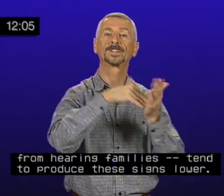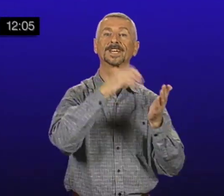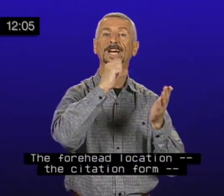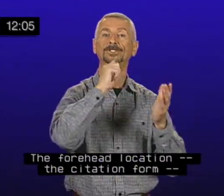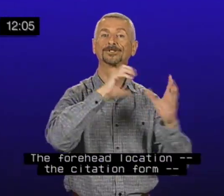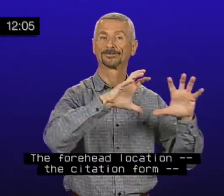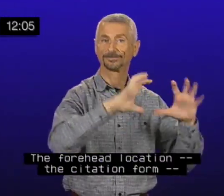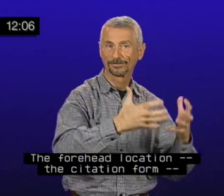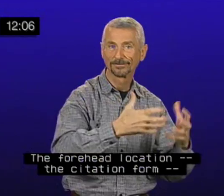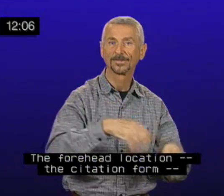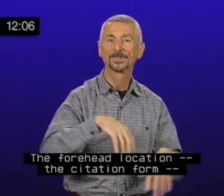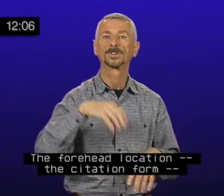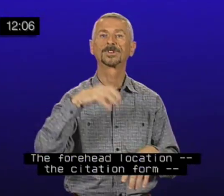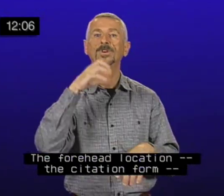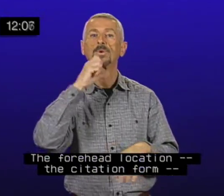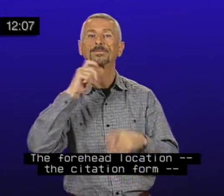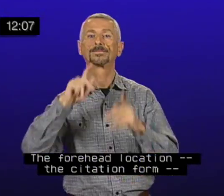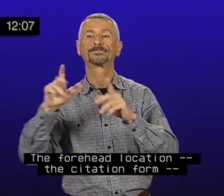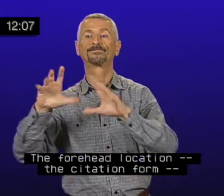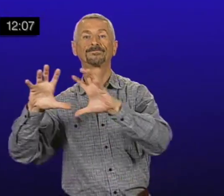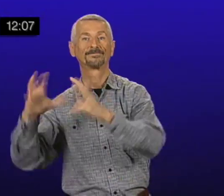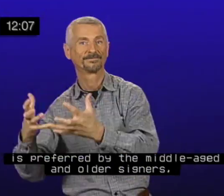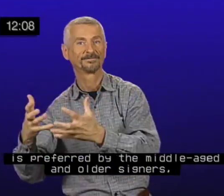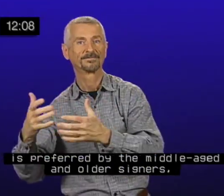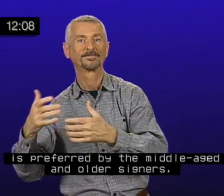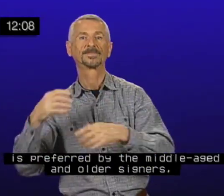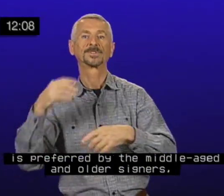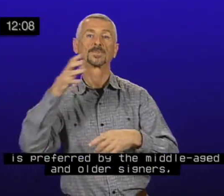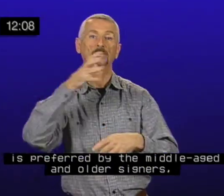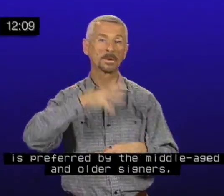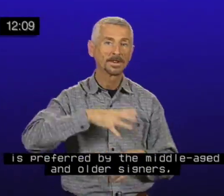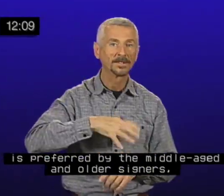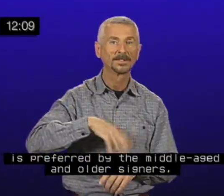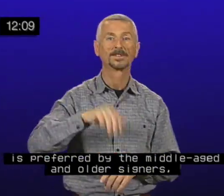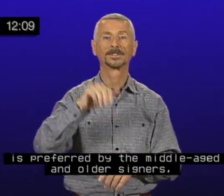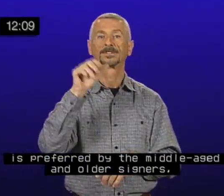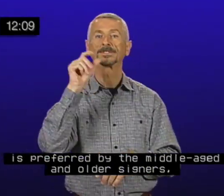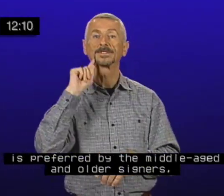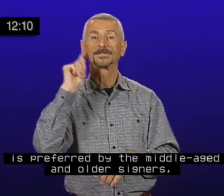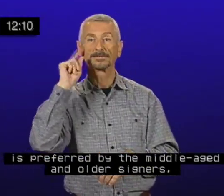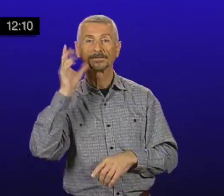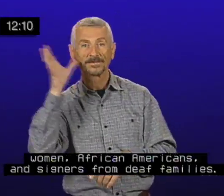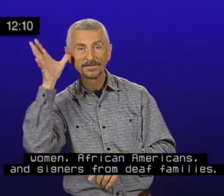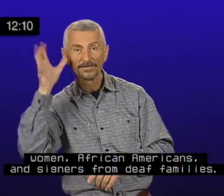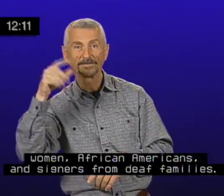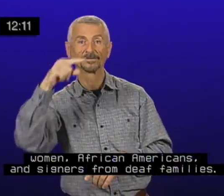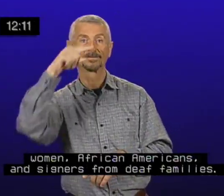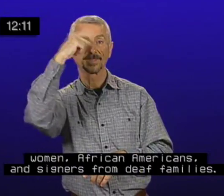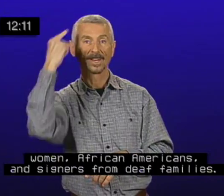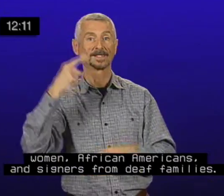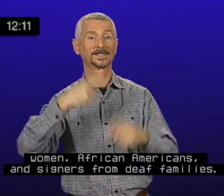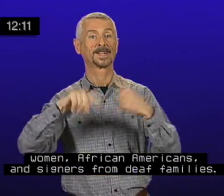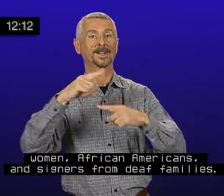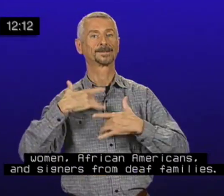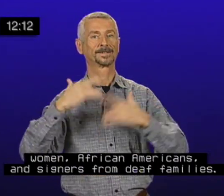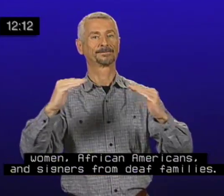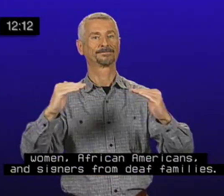location, the citation form, is preferred by the middle-aged and older signers, women, African-Americans, and